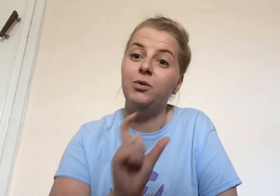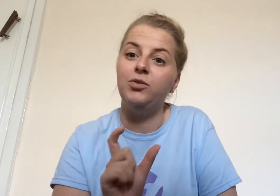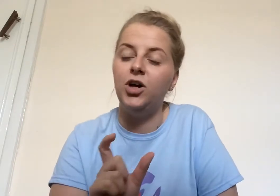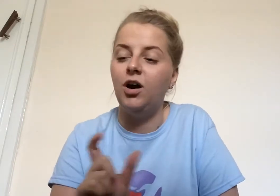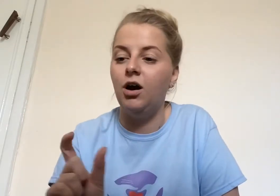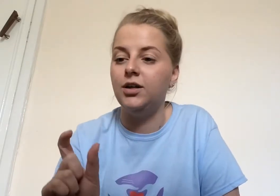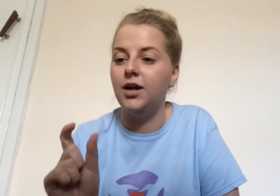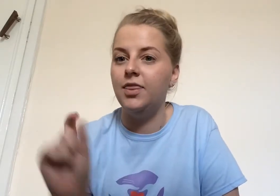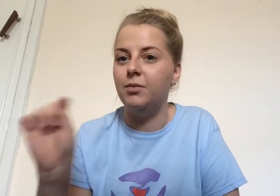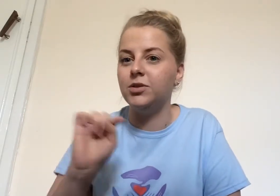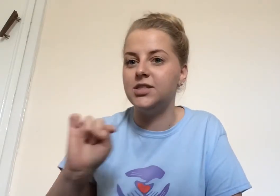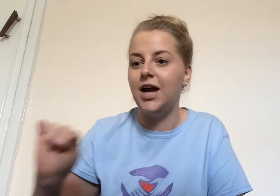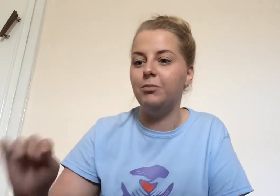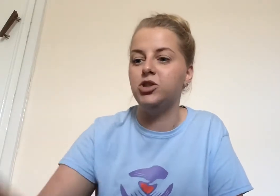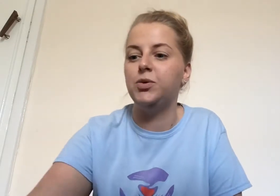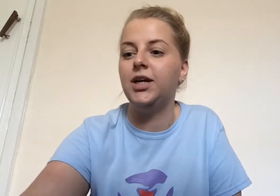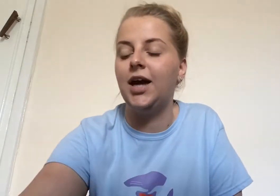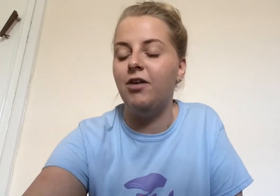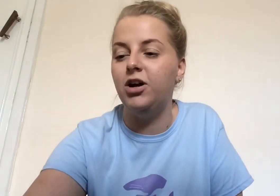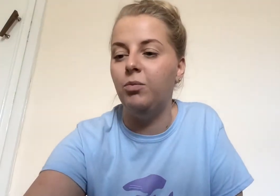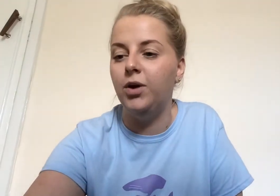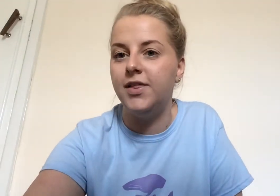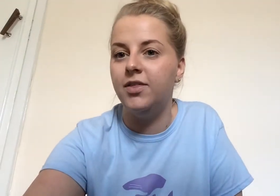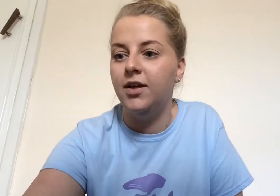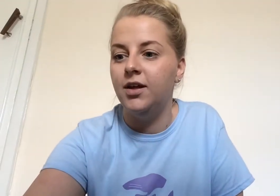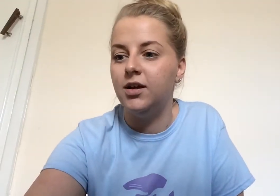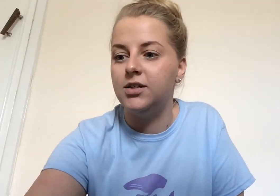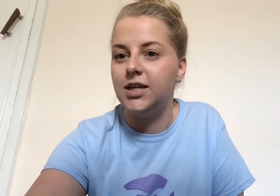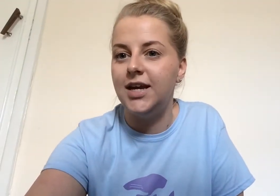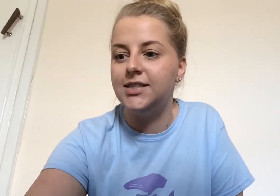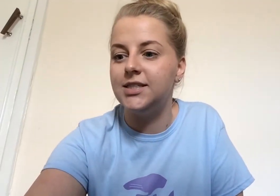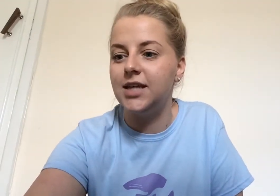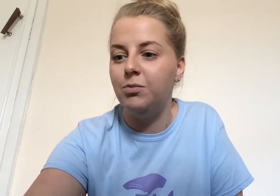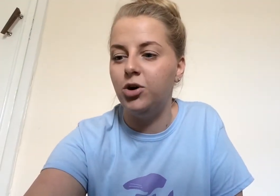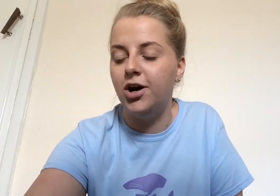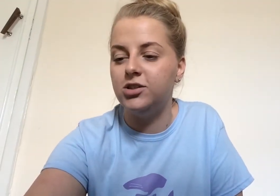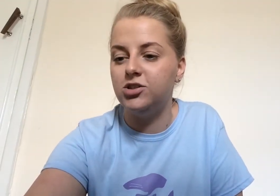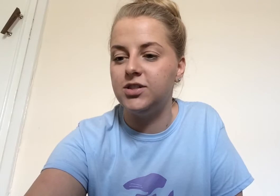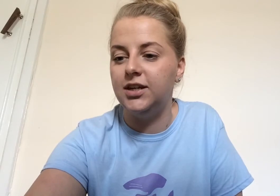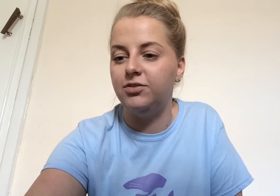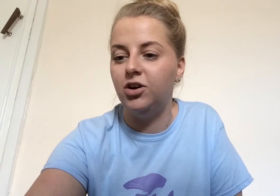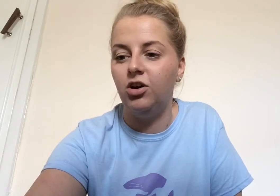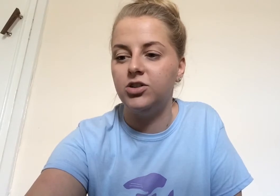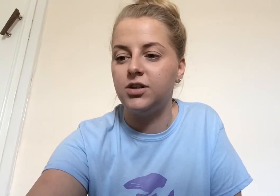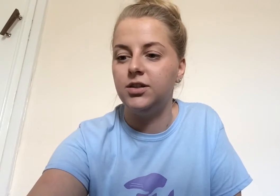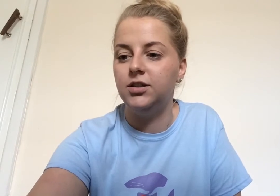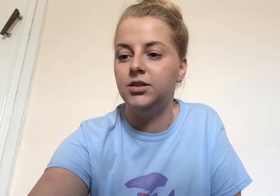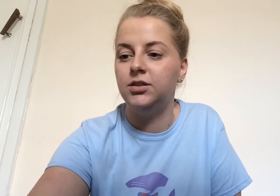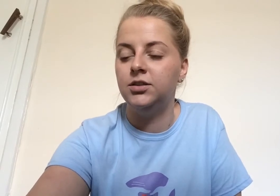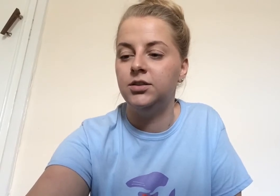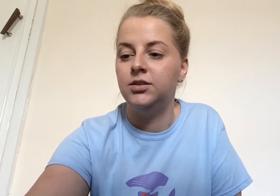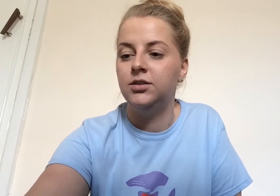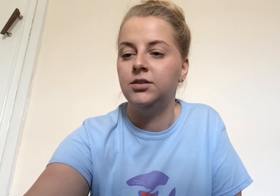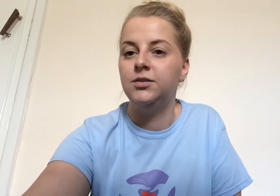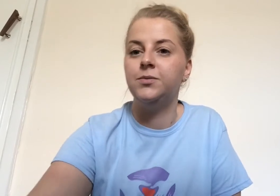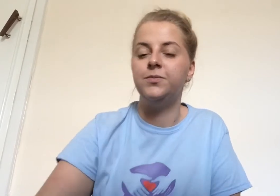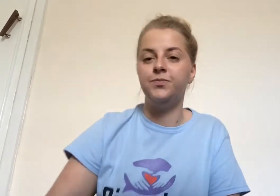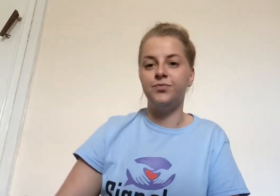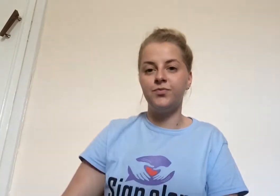we've learnt on. And then we'll see how much we can carry on with. Because it is the same words, just in a different order. However small,